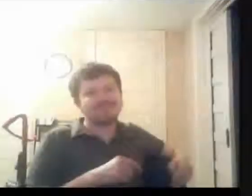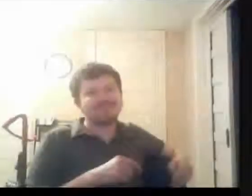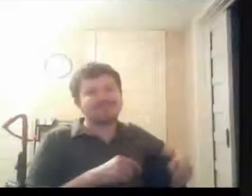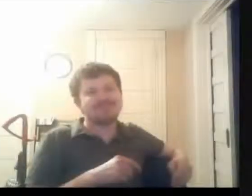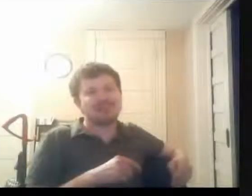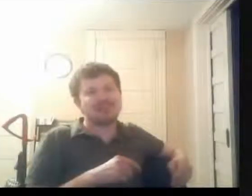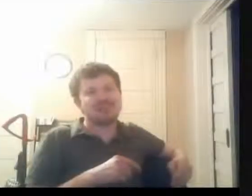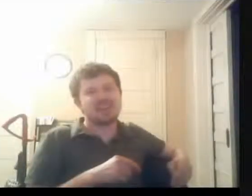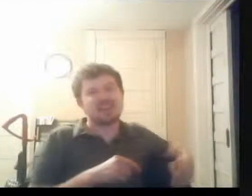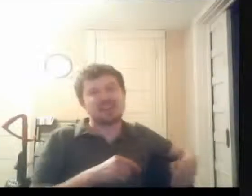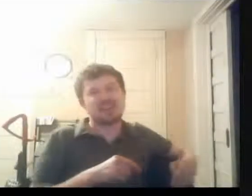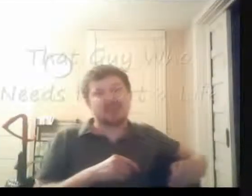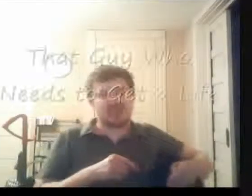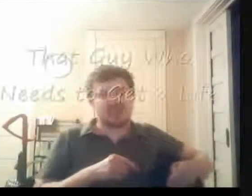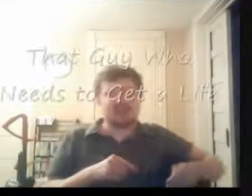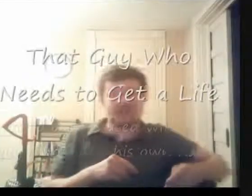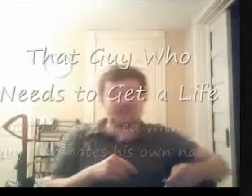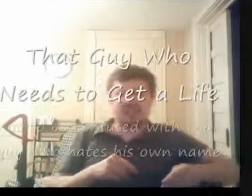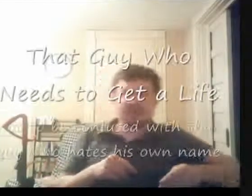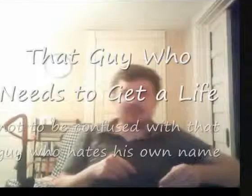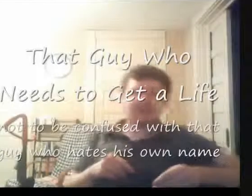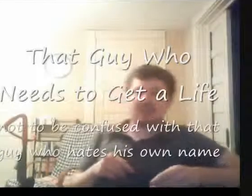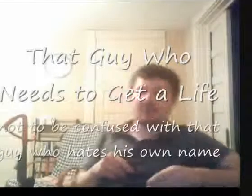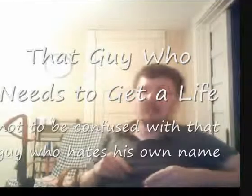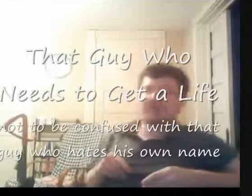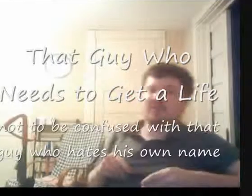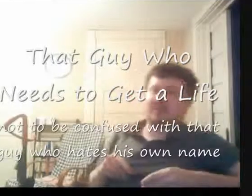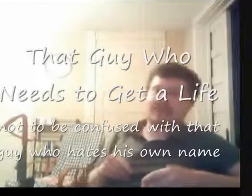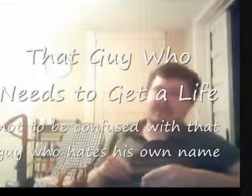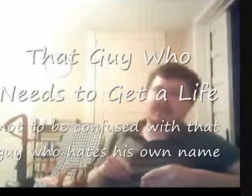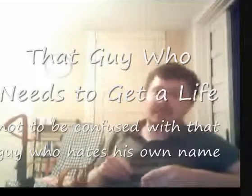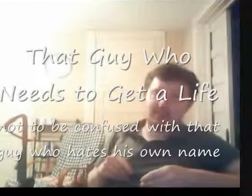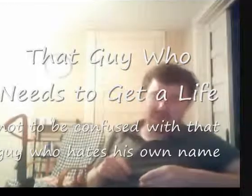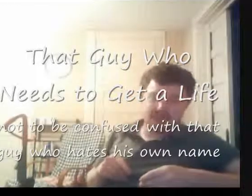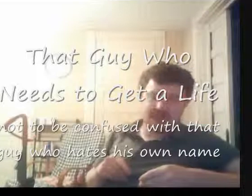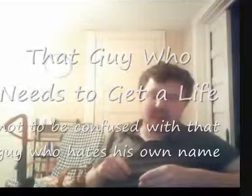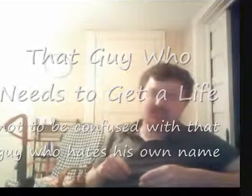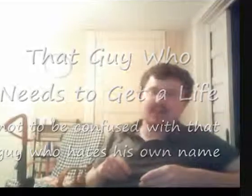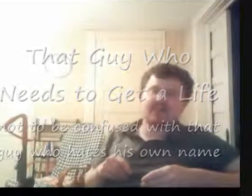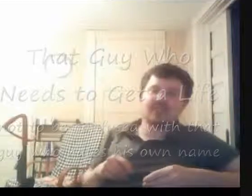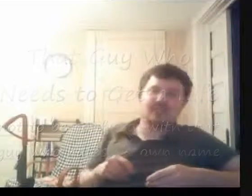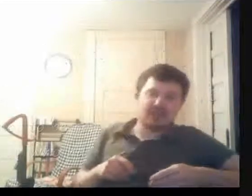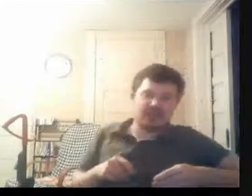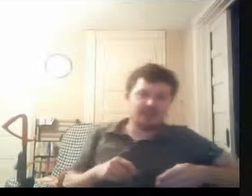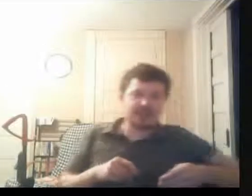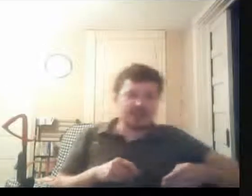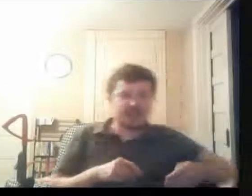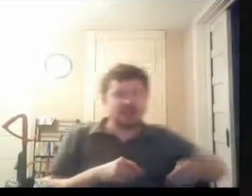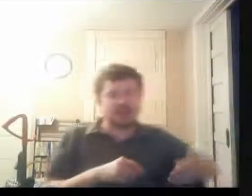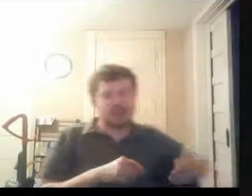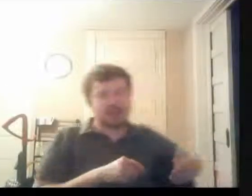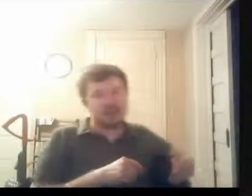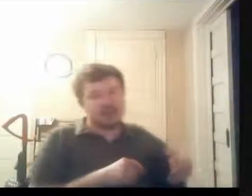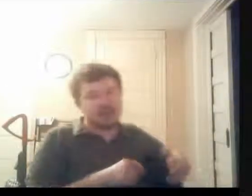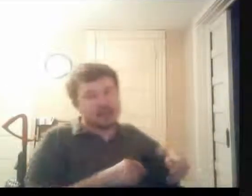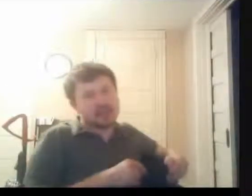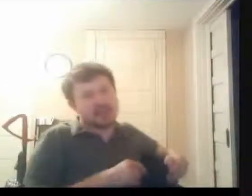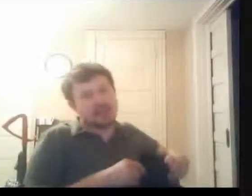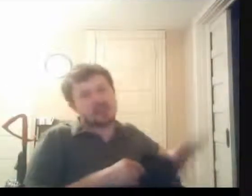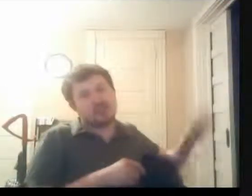Hi, I'm that guy who needs to get a life. Not to be confused with that guy who hates his own name. And anyway, in you didn't